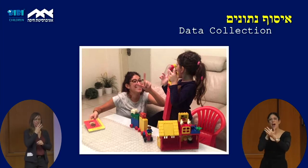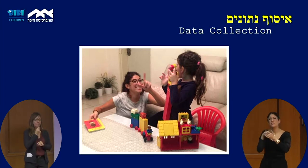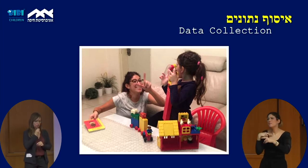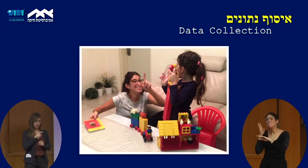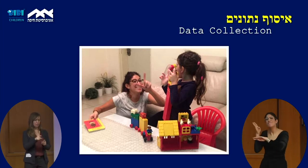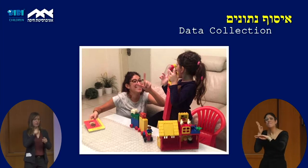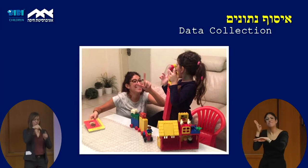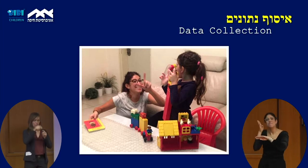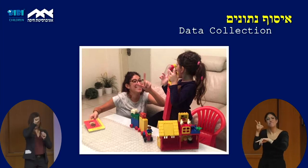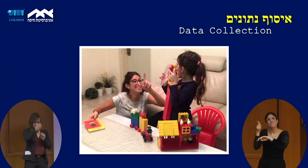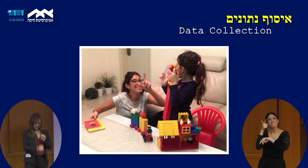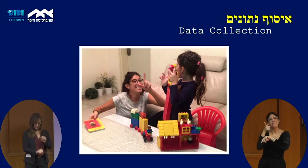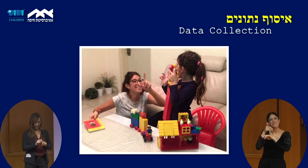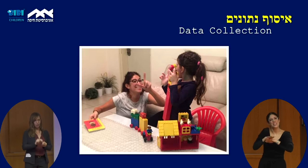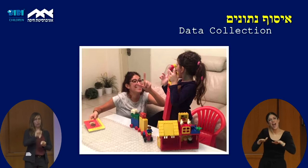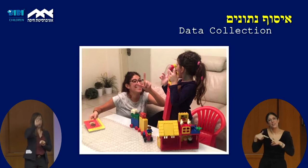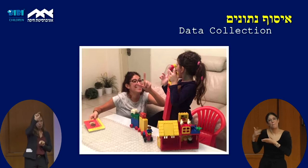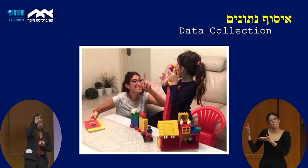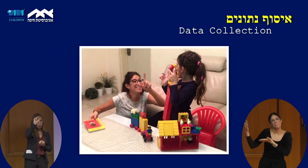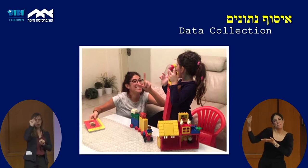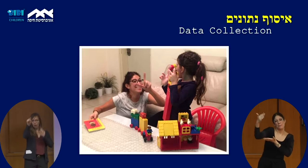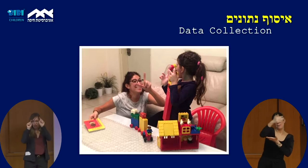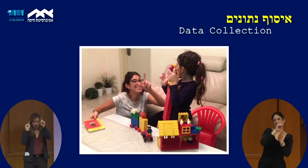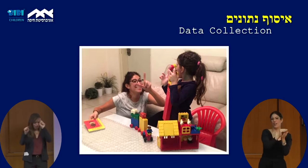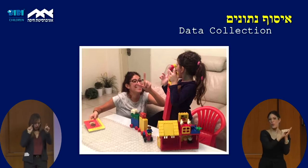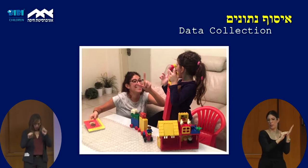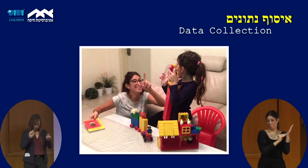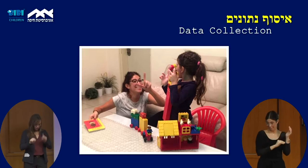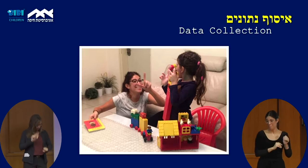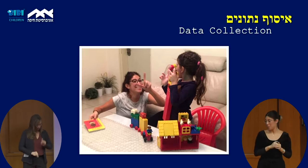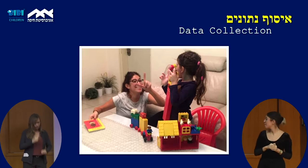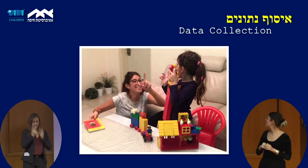south, to the north, everywhere in Israel. We visited families and collected the data.